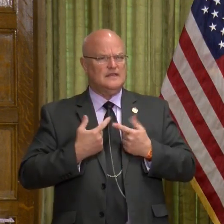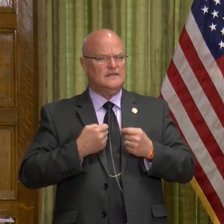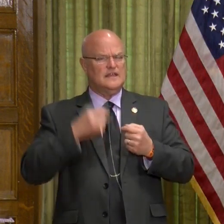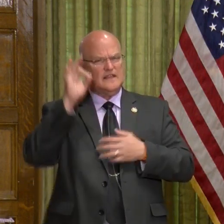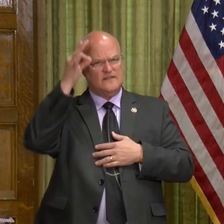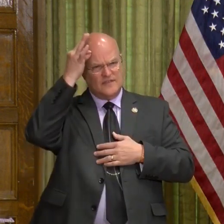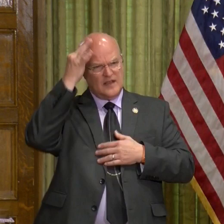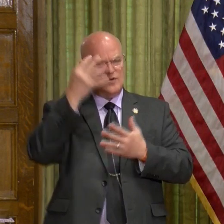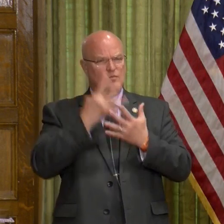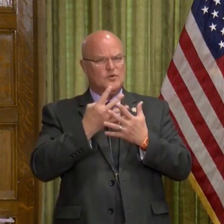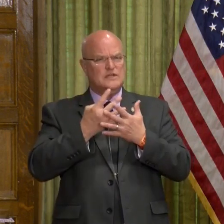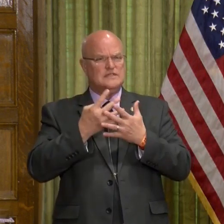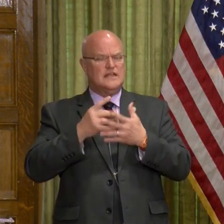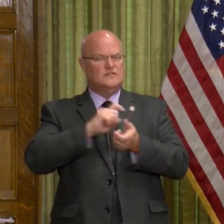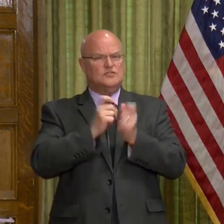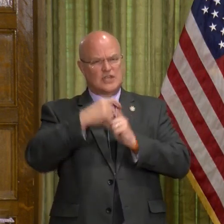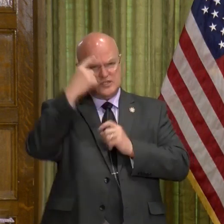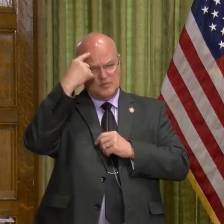housing.